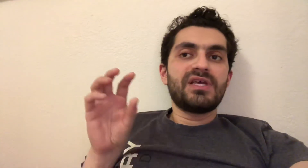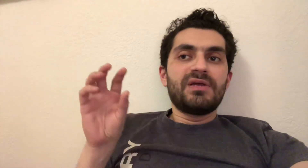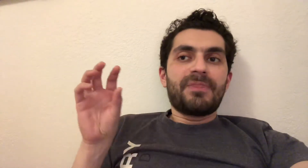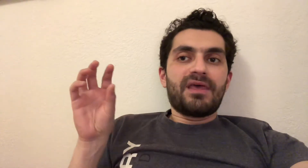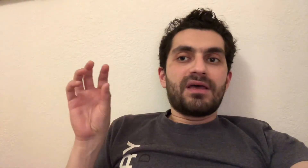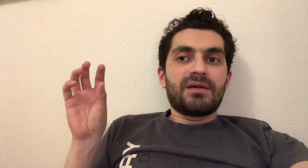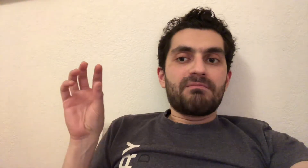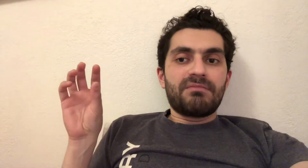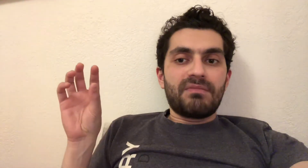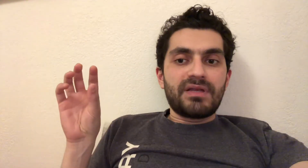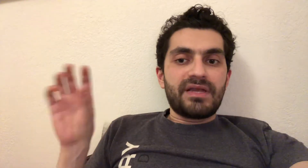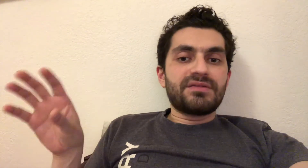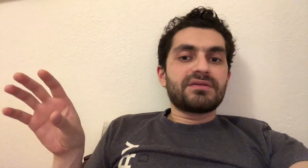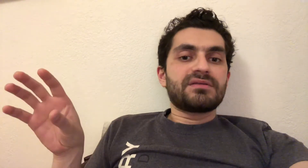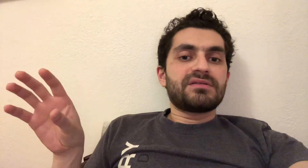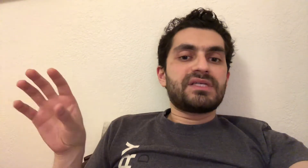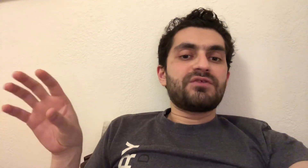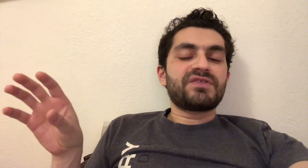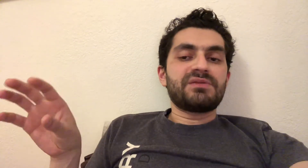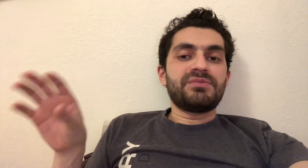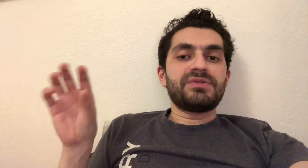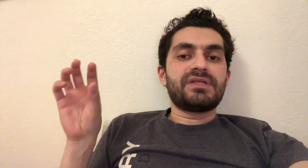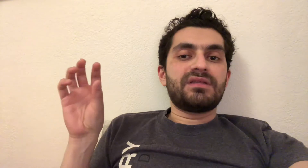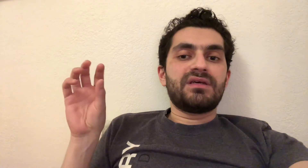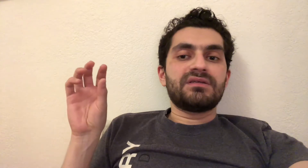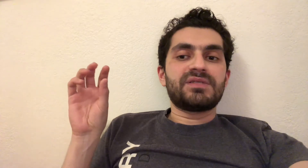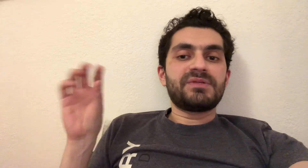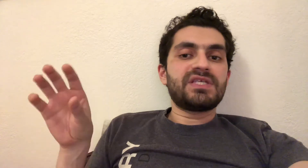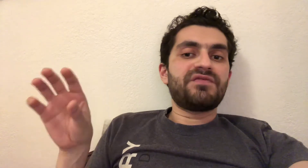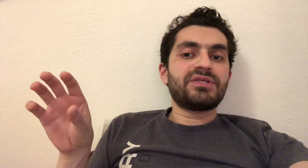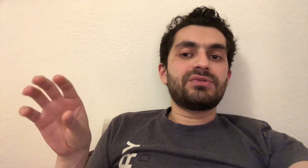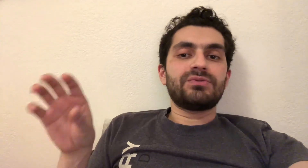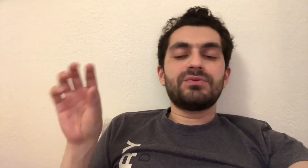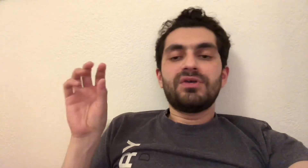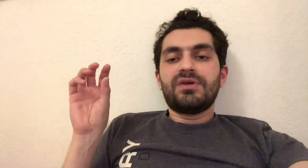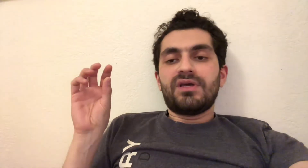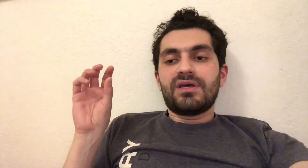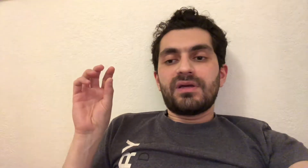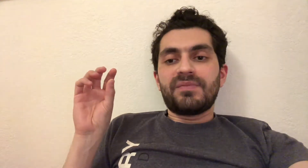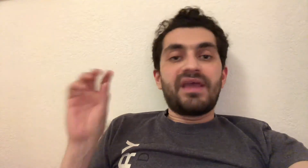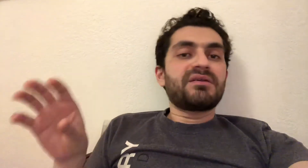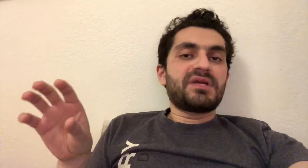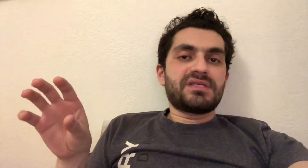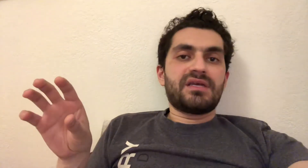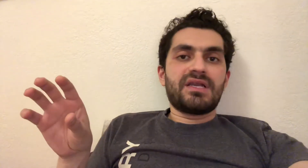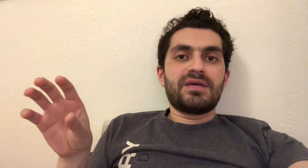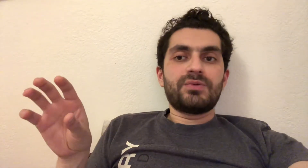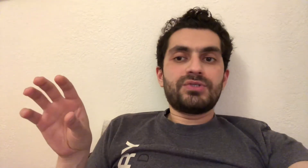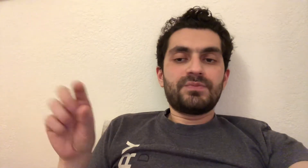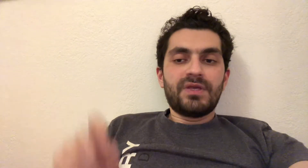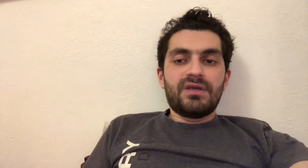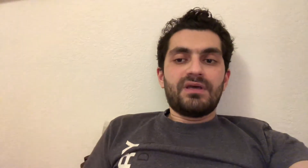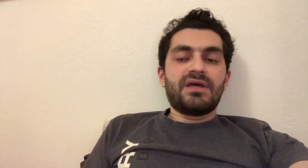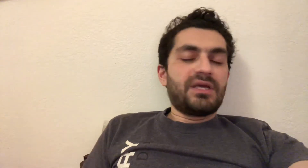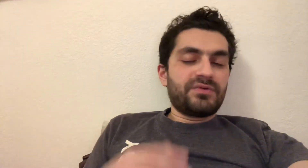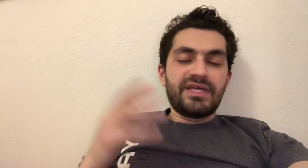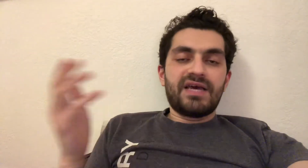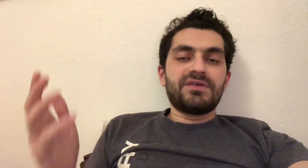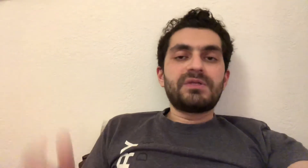another set of symbols that are specific to Arabic sign language. And I already have the